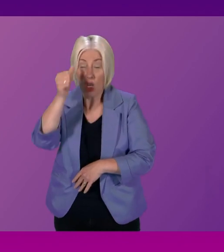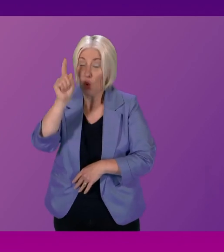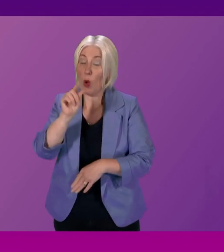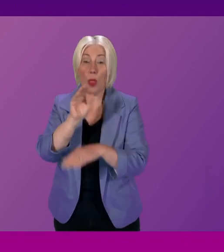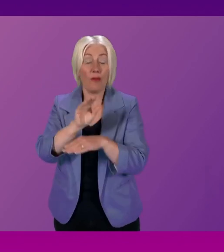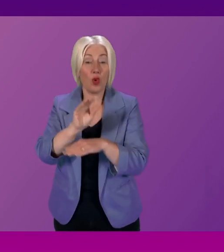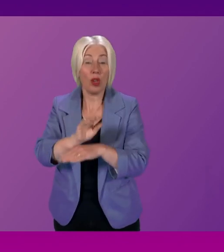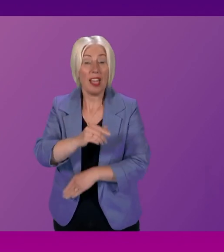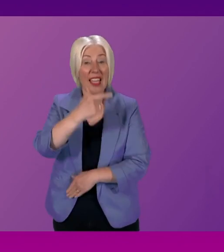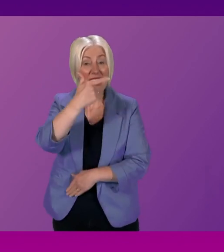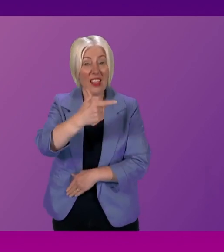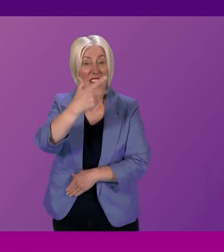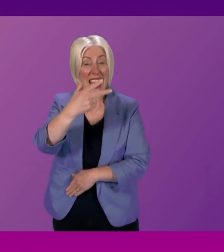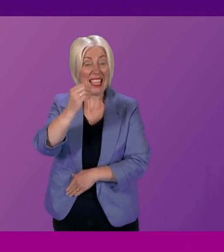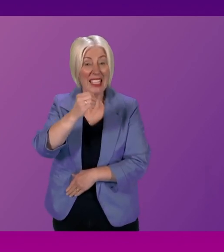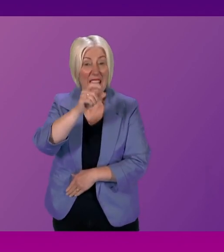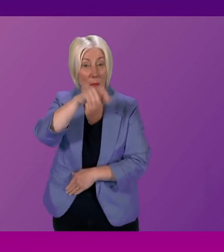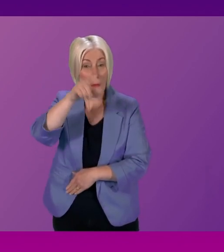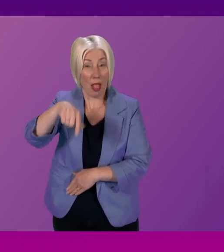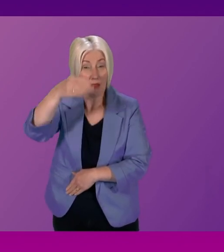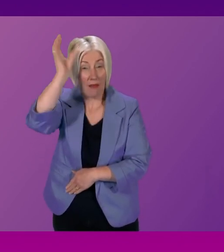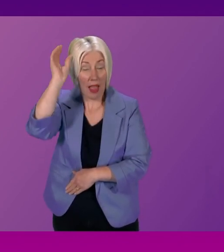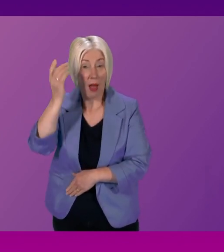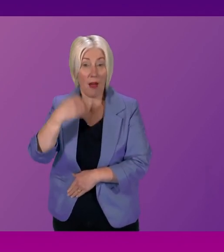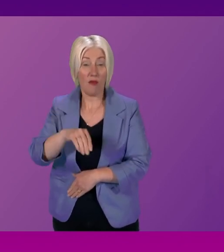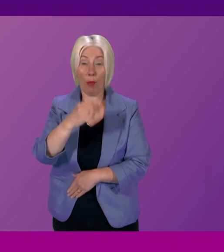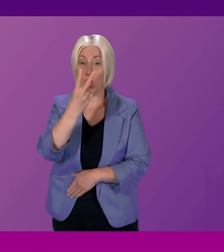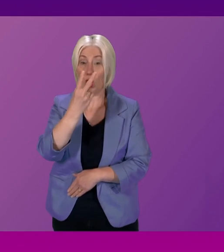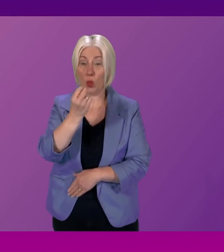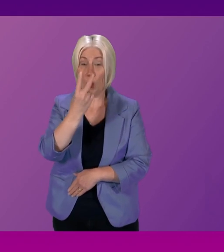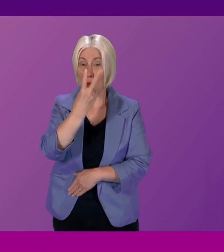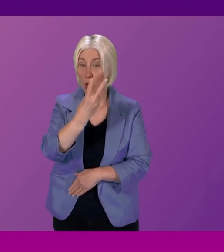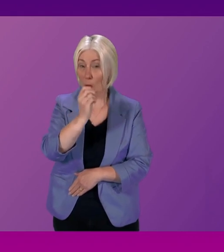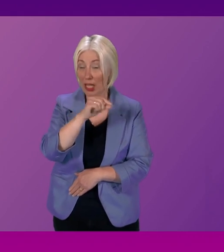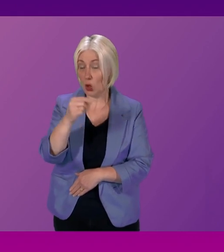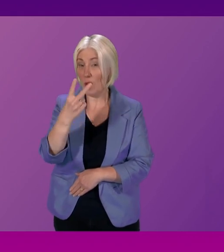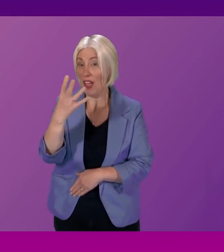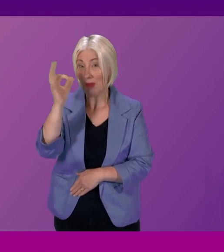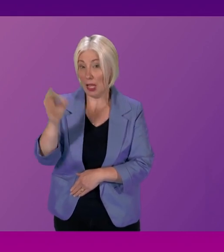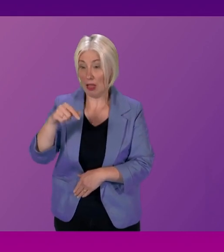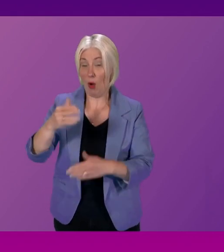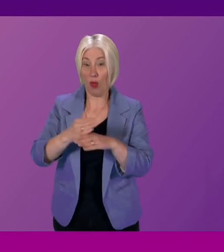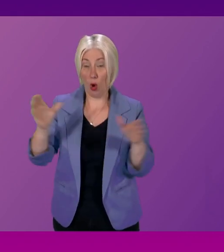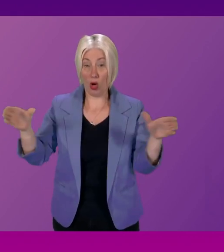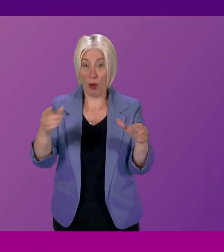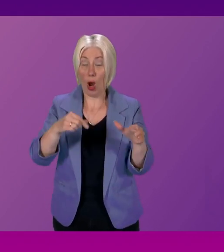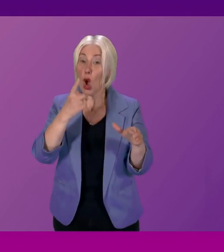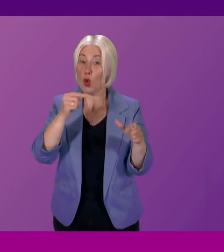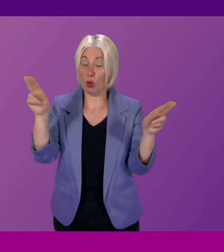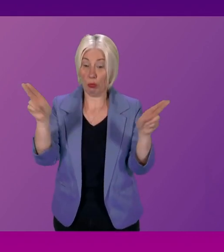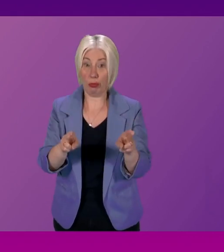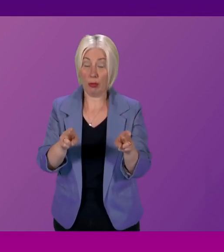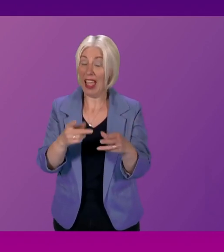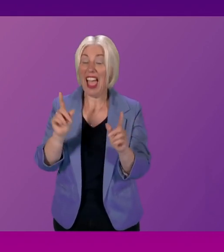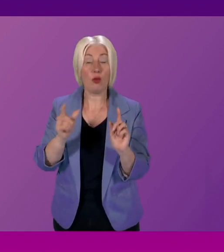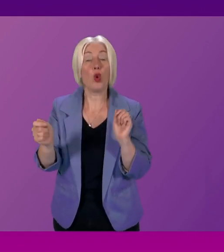that 780 firefighter posts between 20 and 25 per cent of the workforce could go if the government doesn't change course.